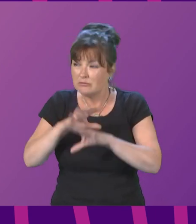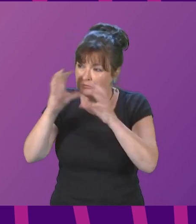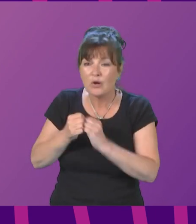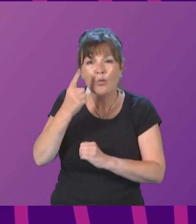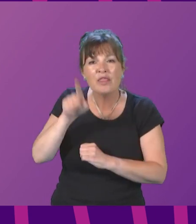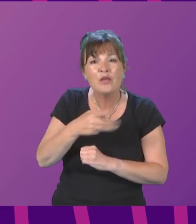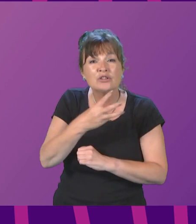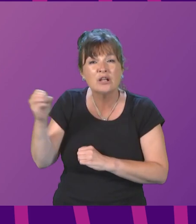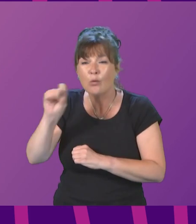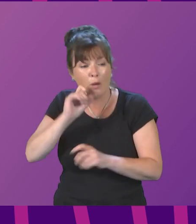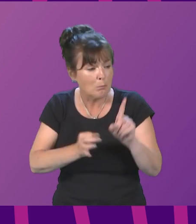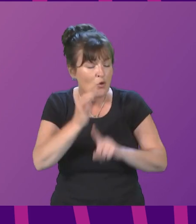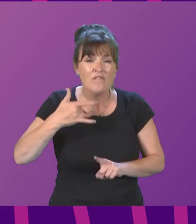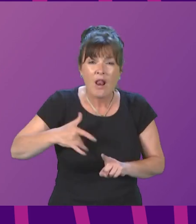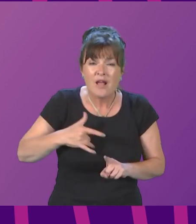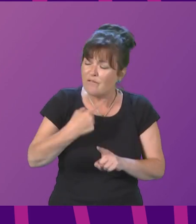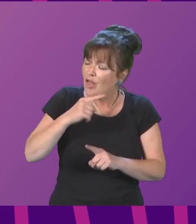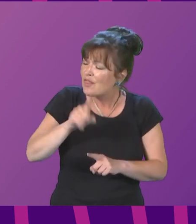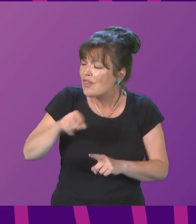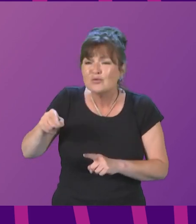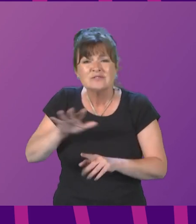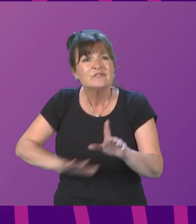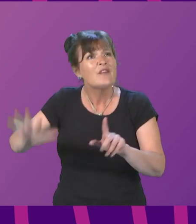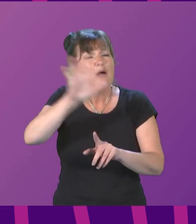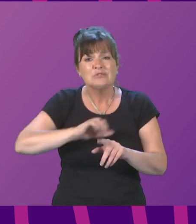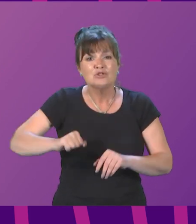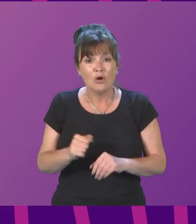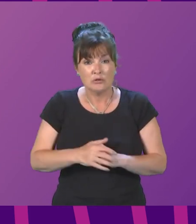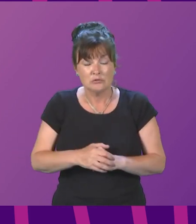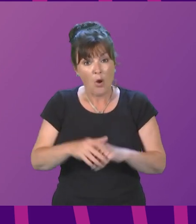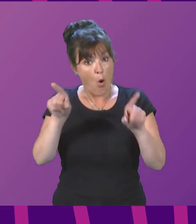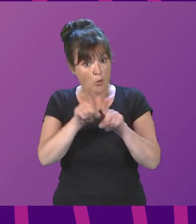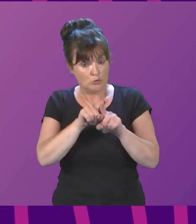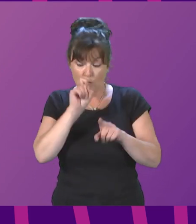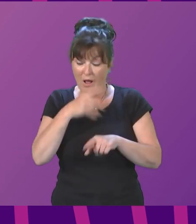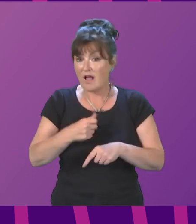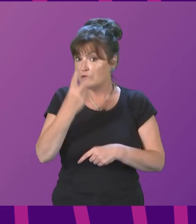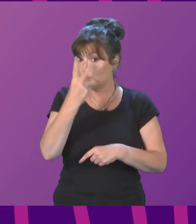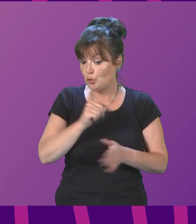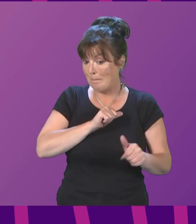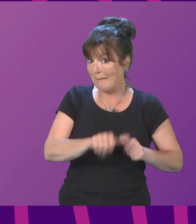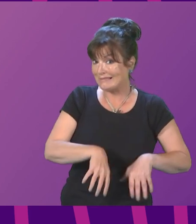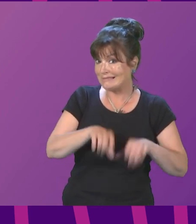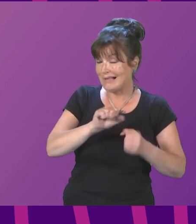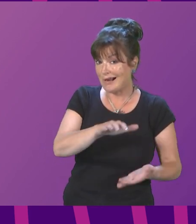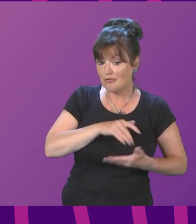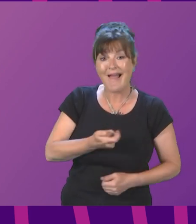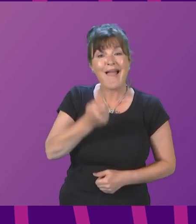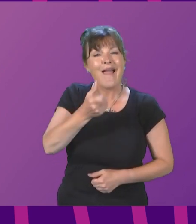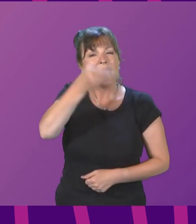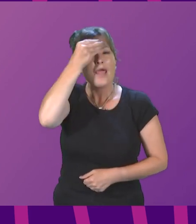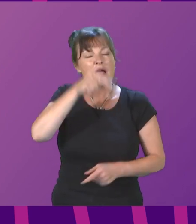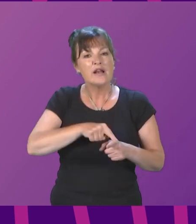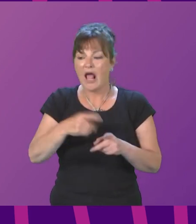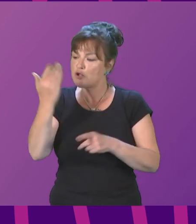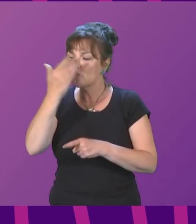of families across the country. In addition to Best Start grants, the Early Learning and School Age Payments will now